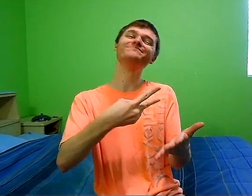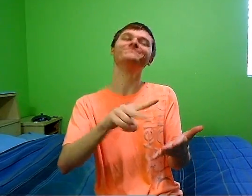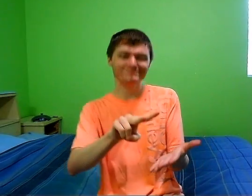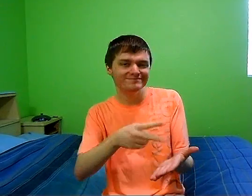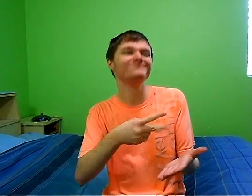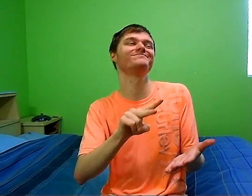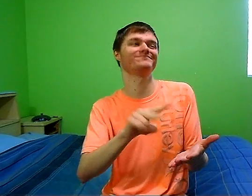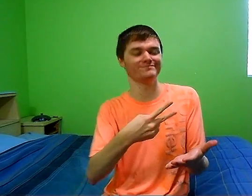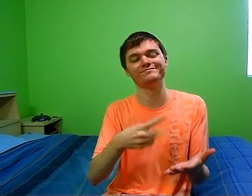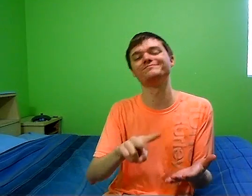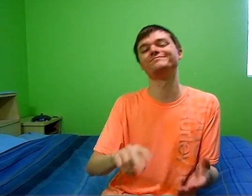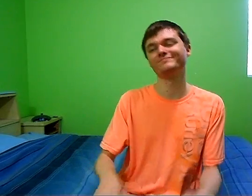tonight